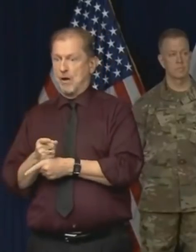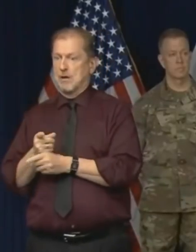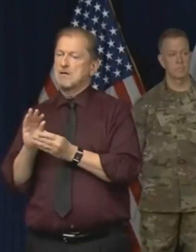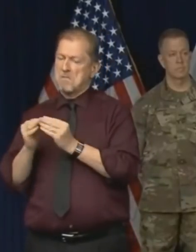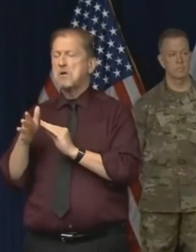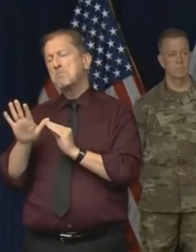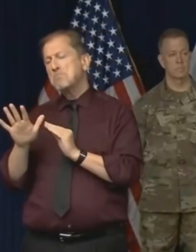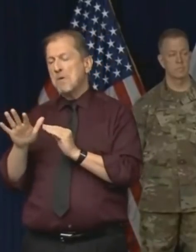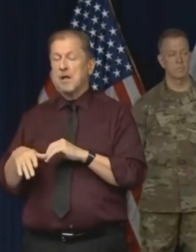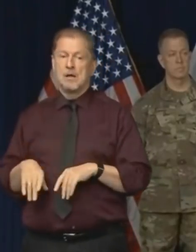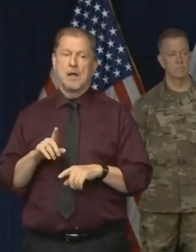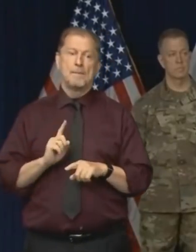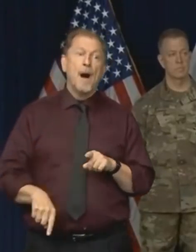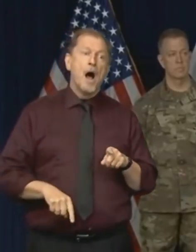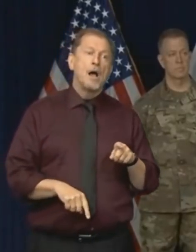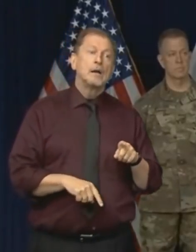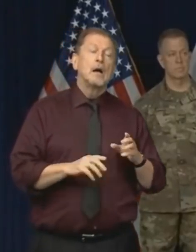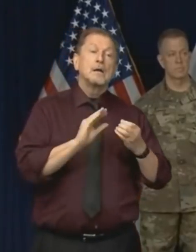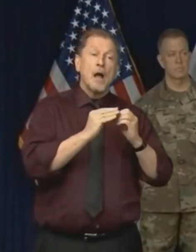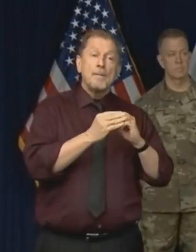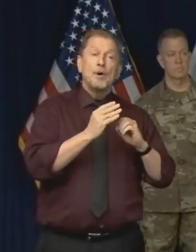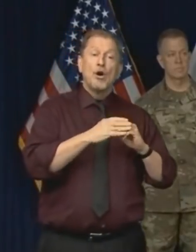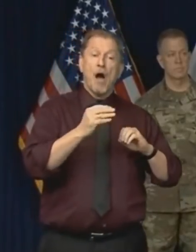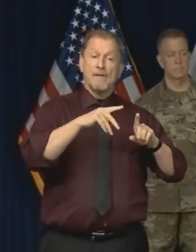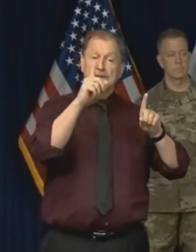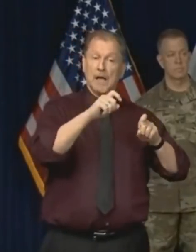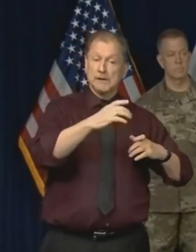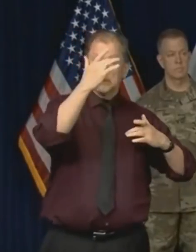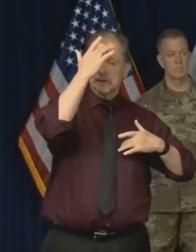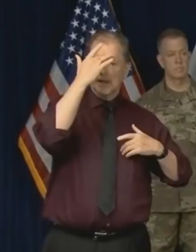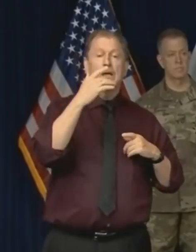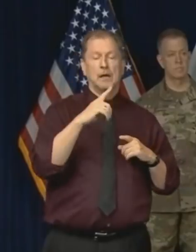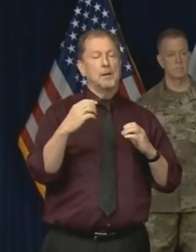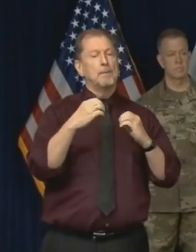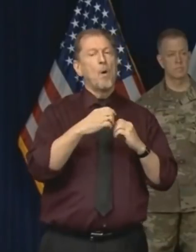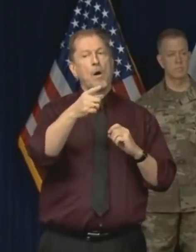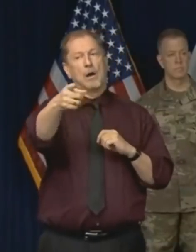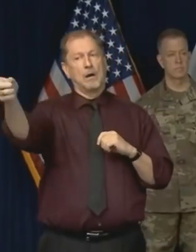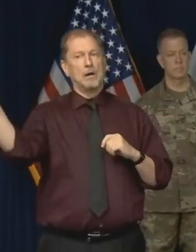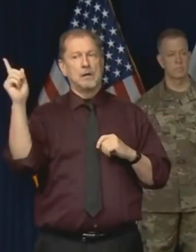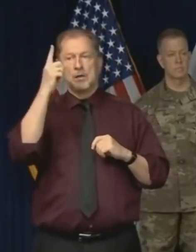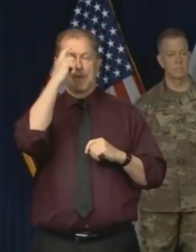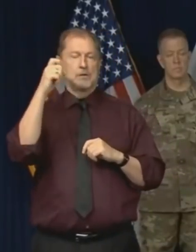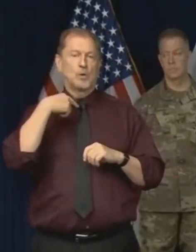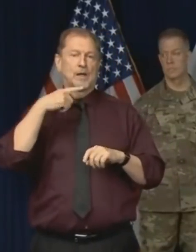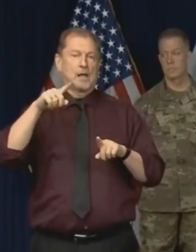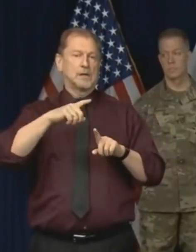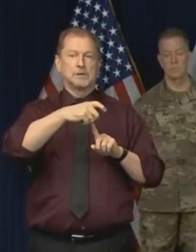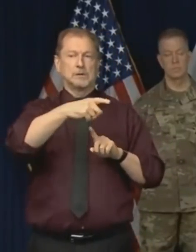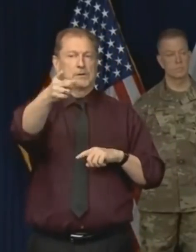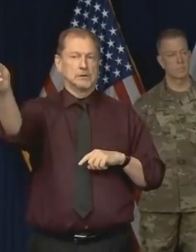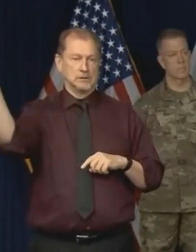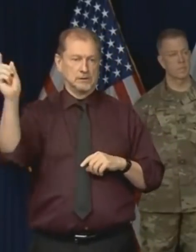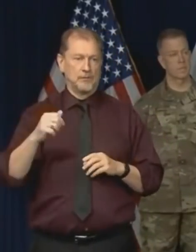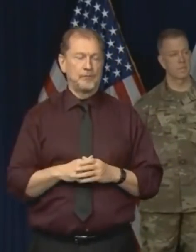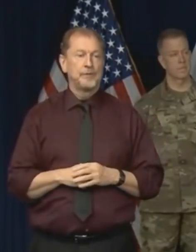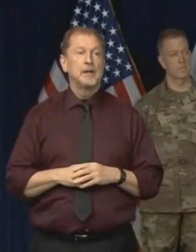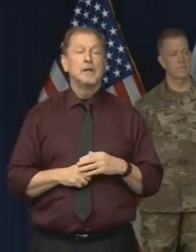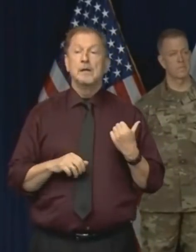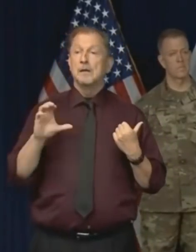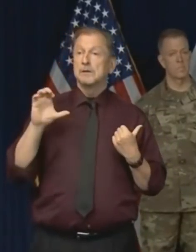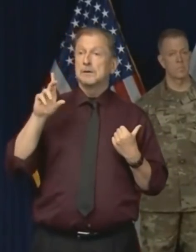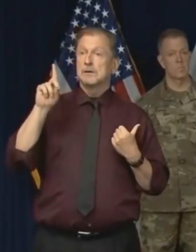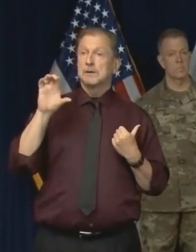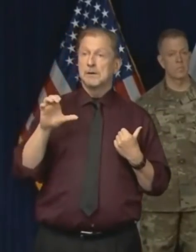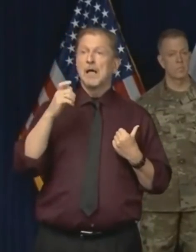underestimated, it would be the total number of cases for the state. So the CDC did recently put out the new guidance that we should have a